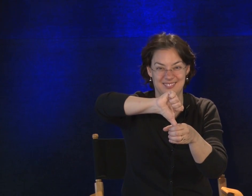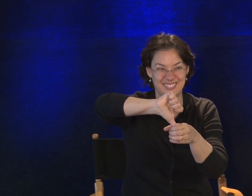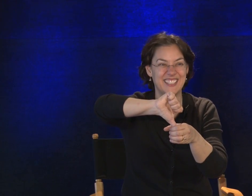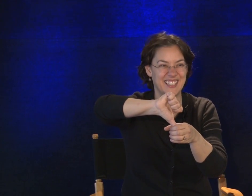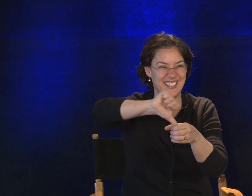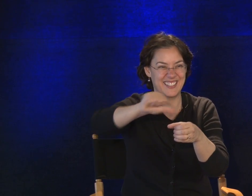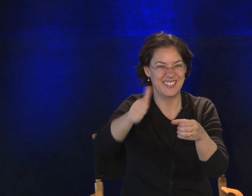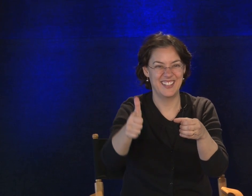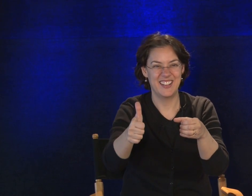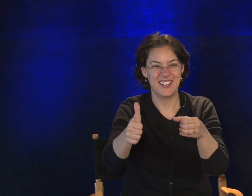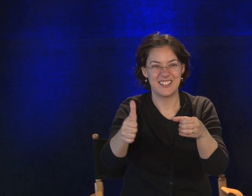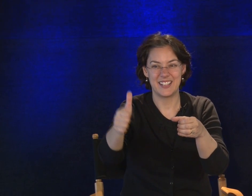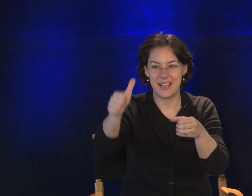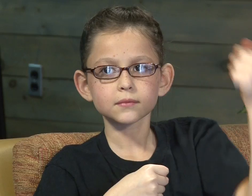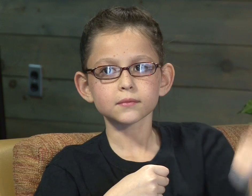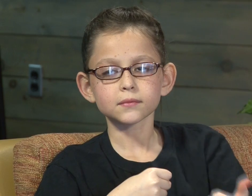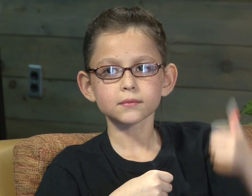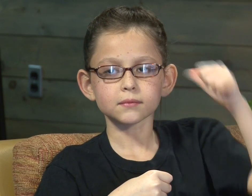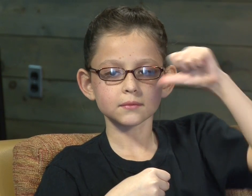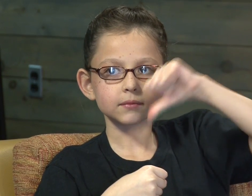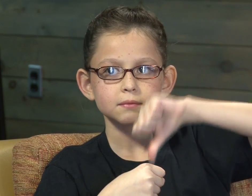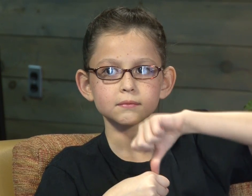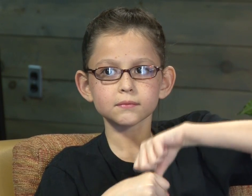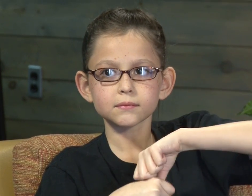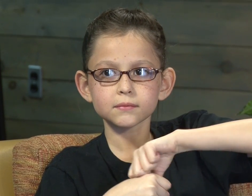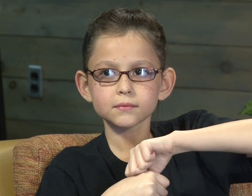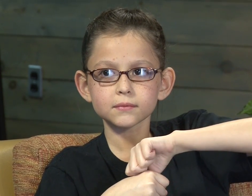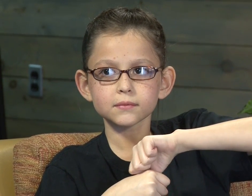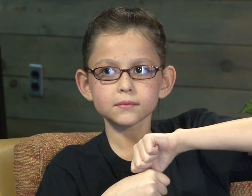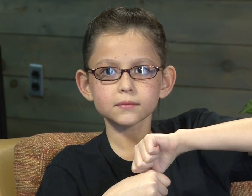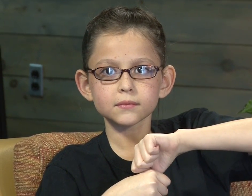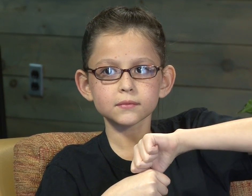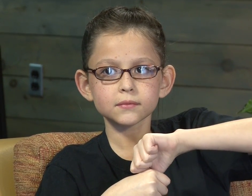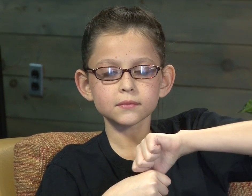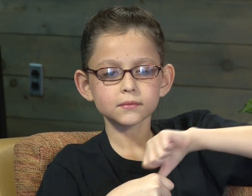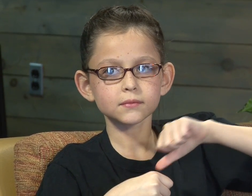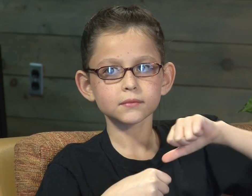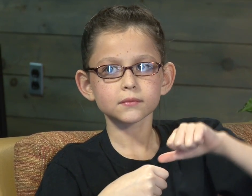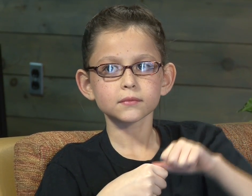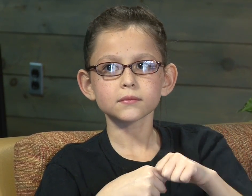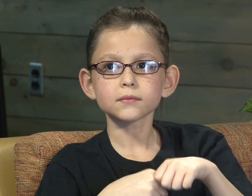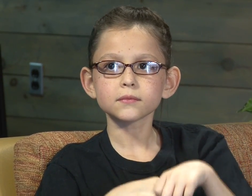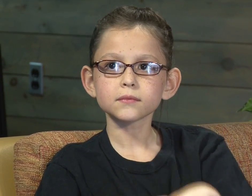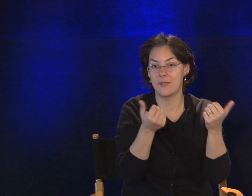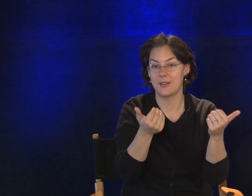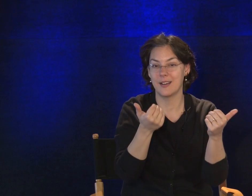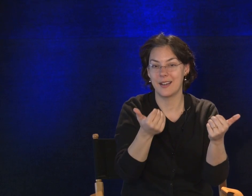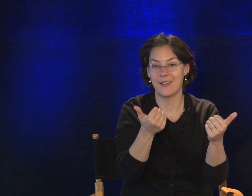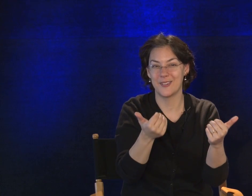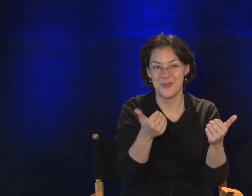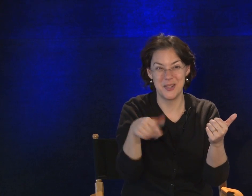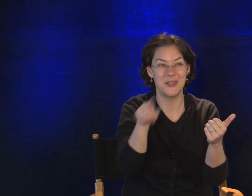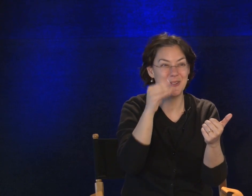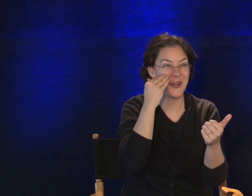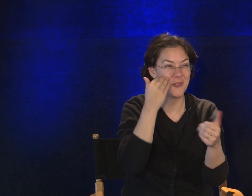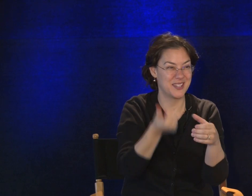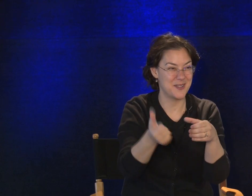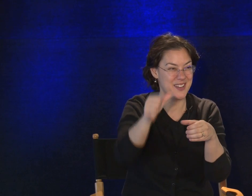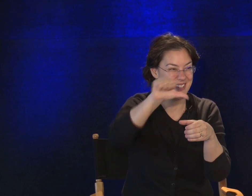Good. The gas nozzle. Pouring it in the tank. Now, many of you may not be driving right now, but you know what that means,